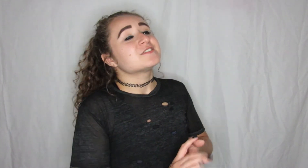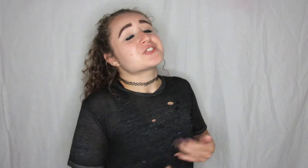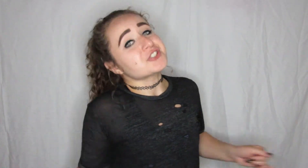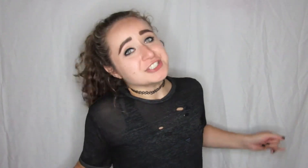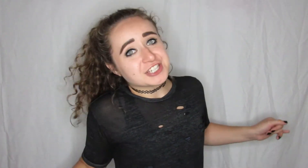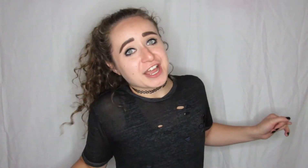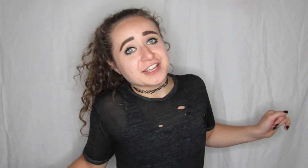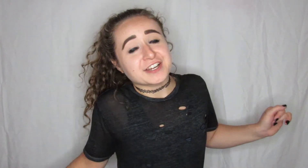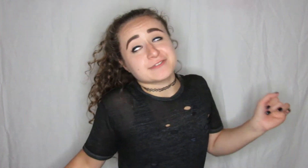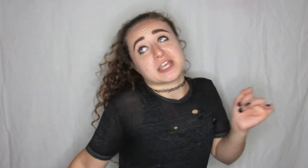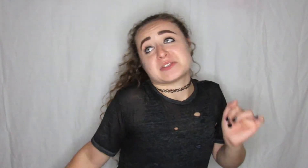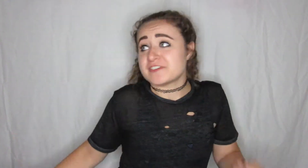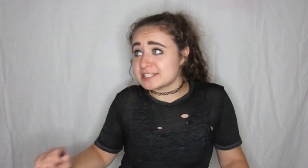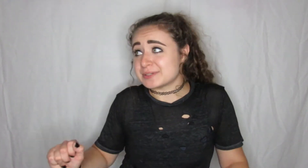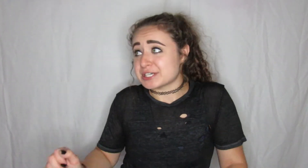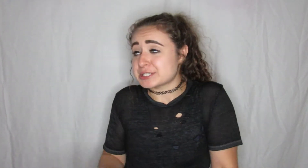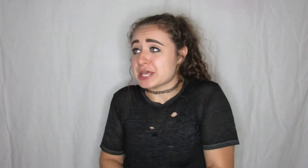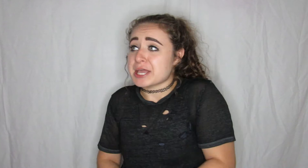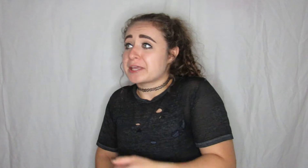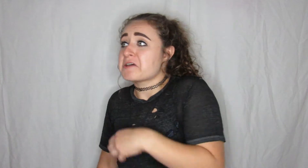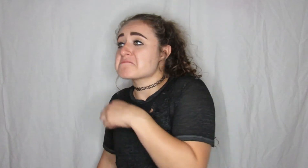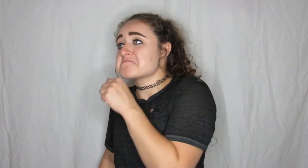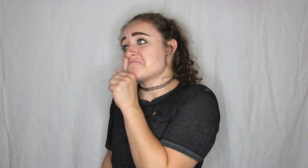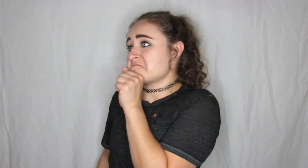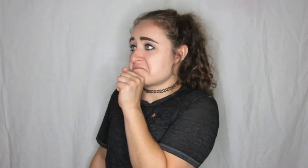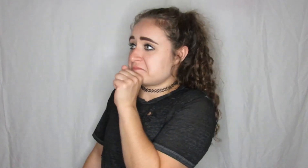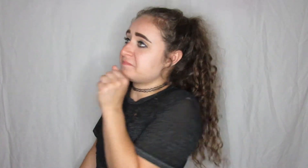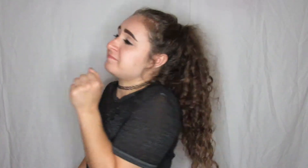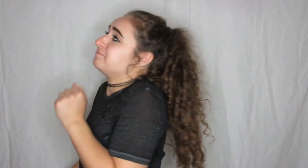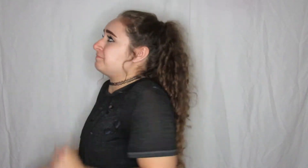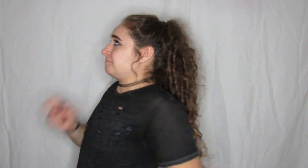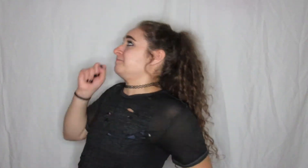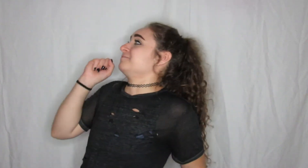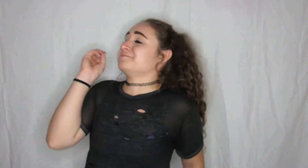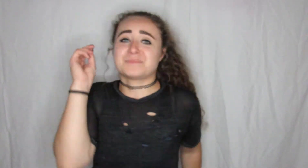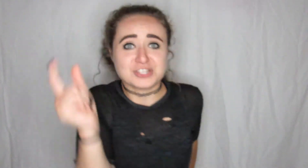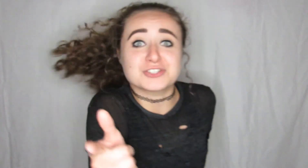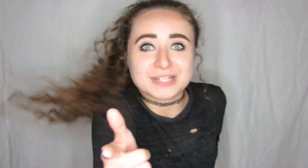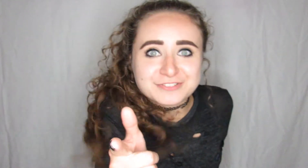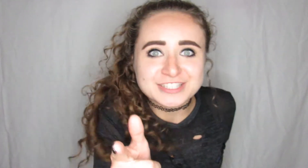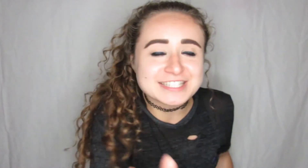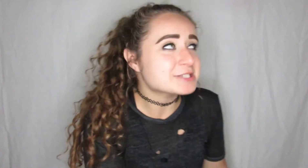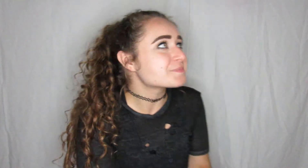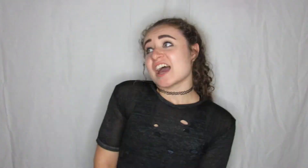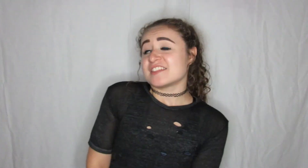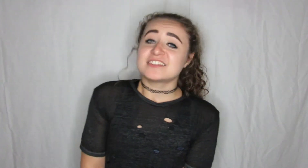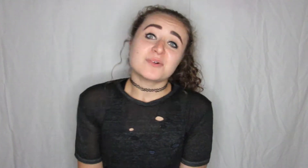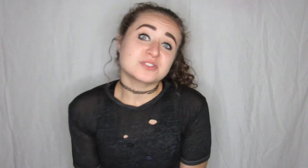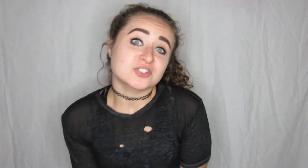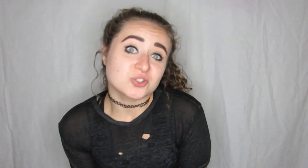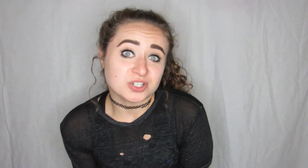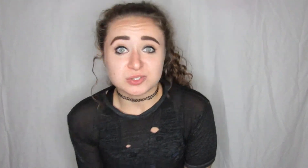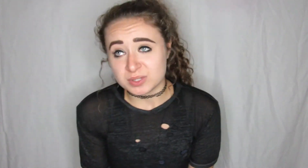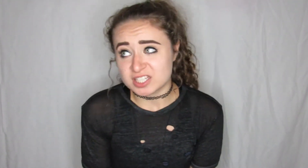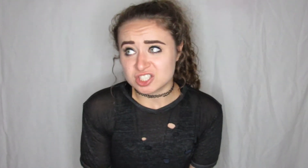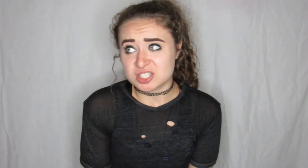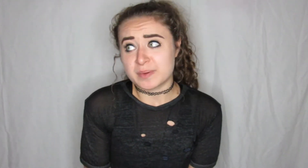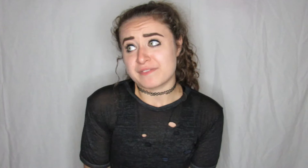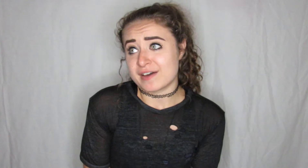I think that was the shortest relationship I've